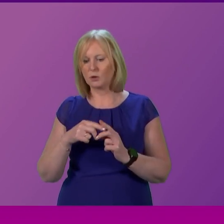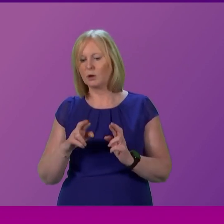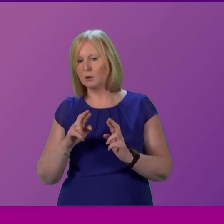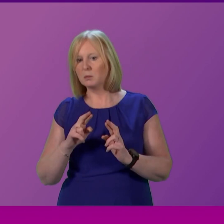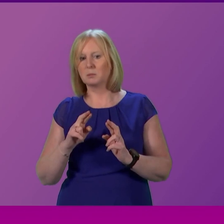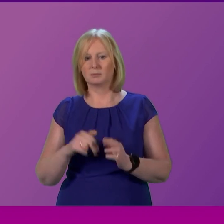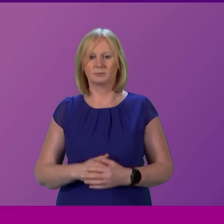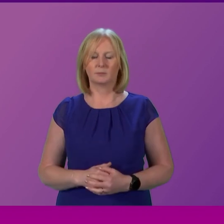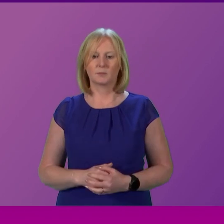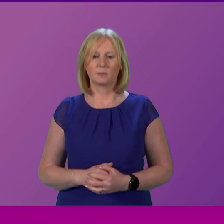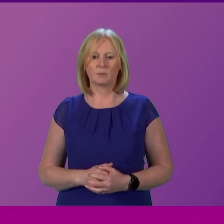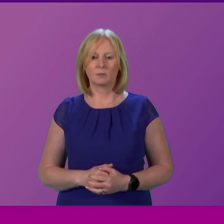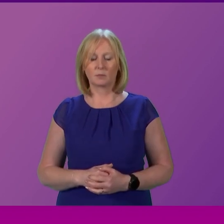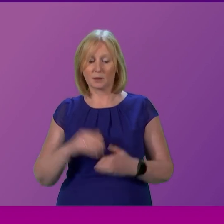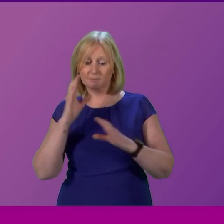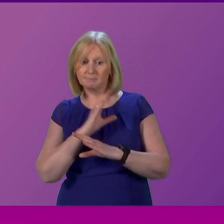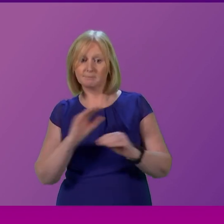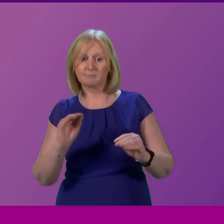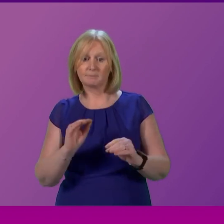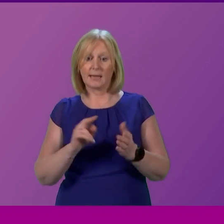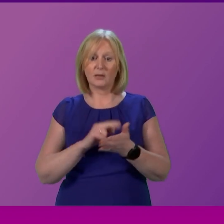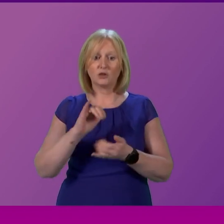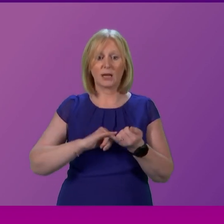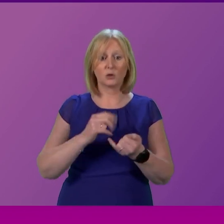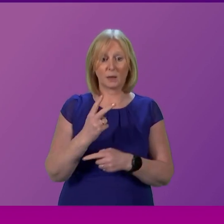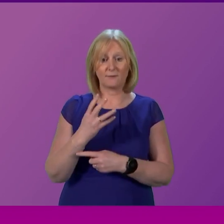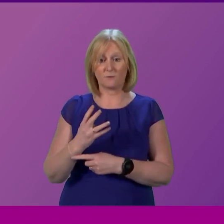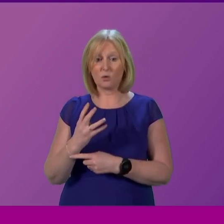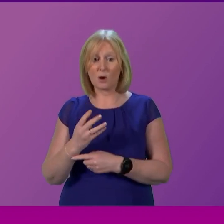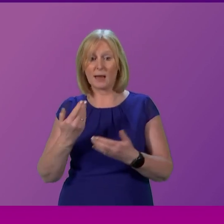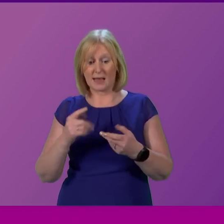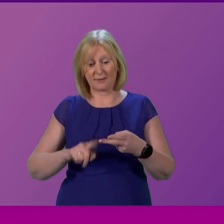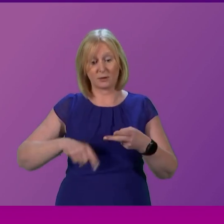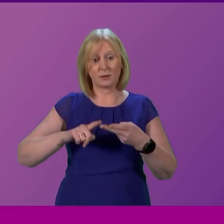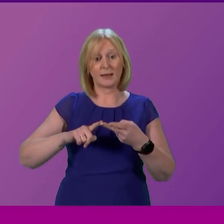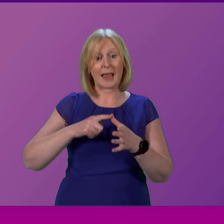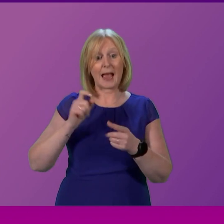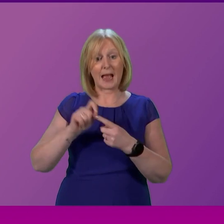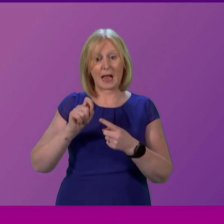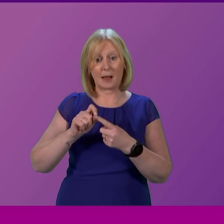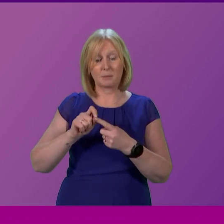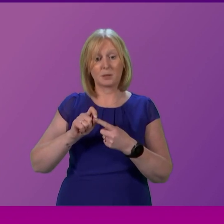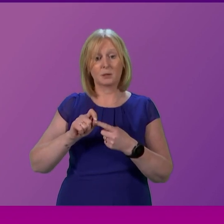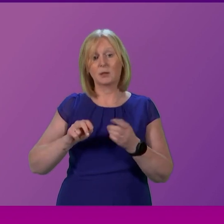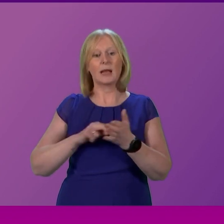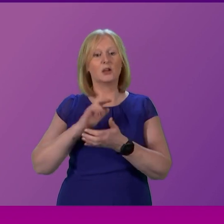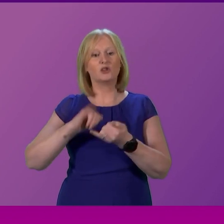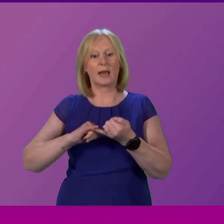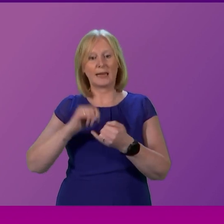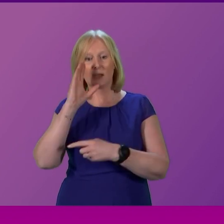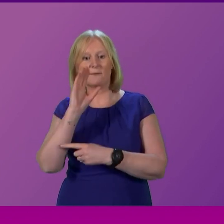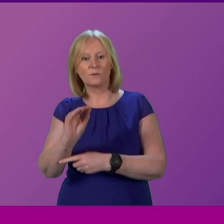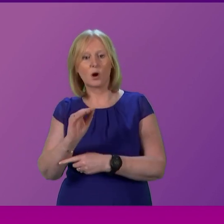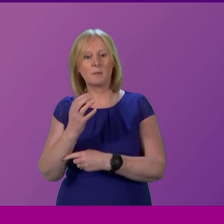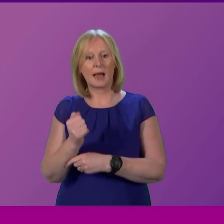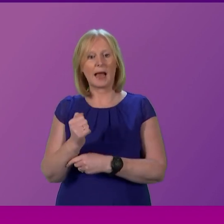come I would also say to people that as well as NHS 24 we have the app I mentioned we have NHS inform which has a symptom checker which has been